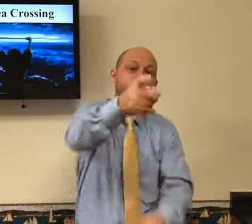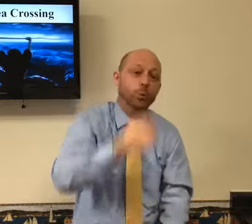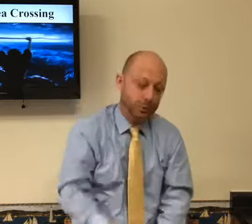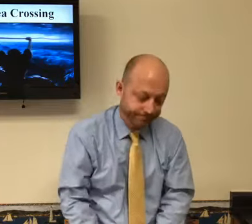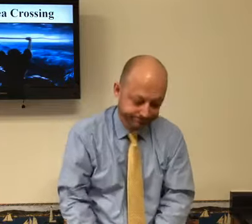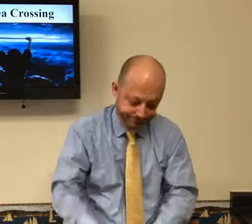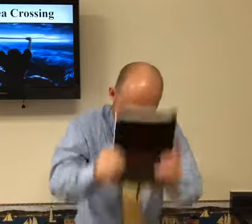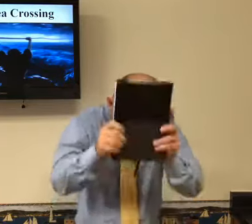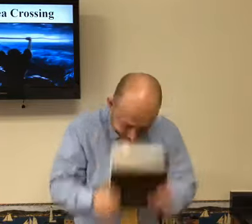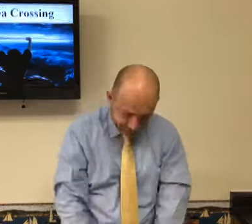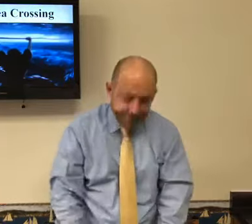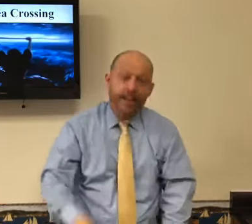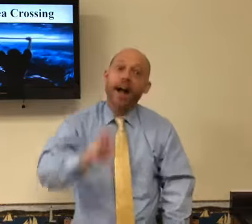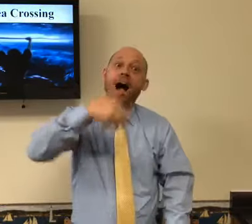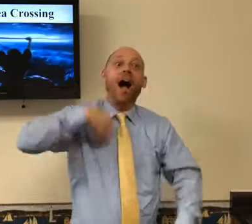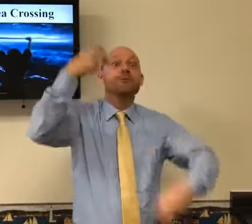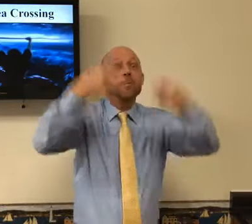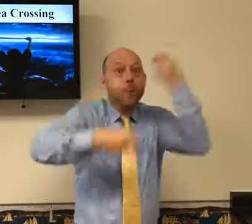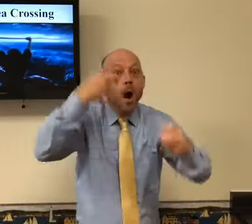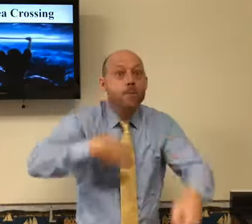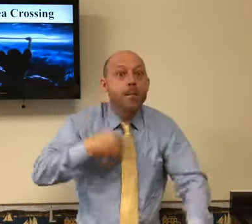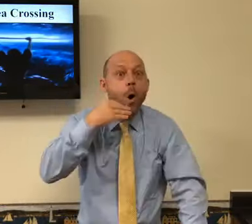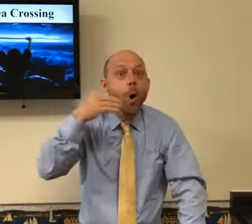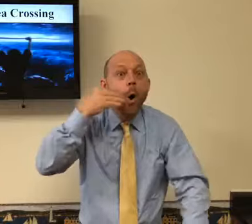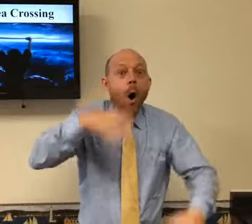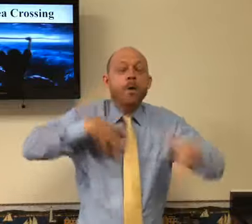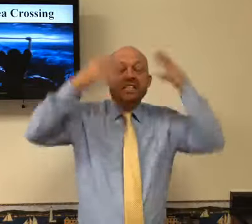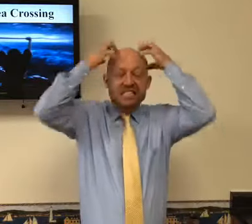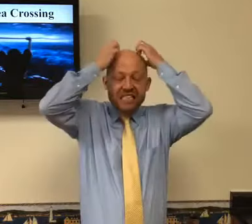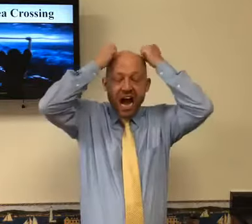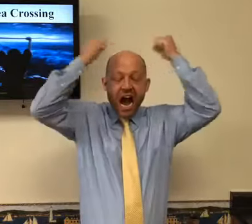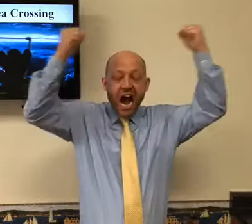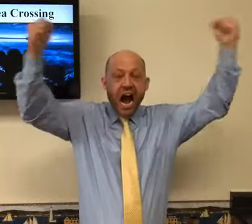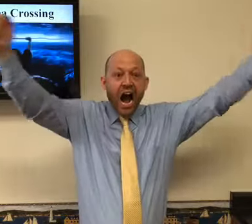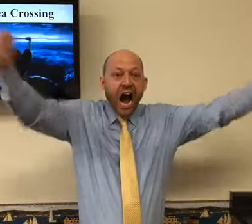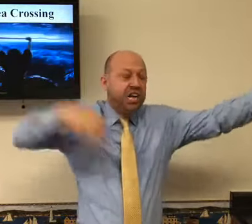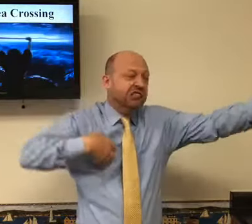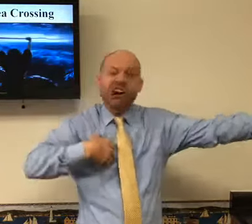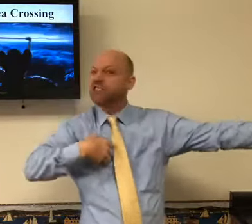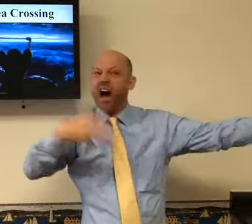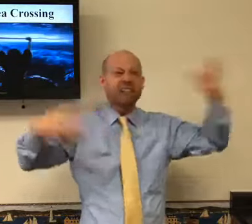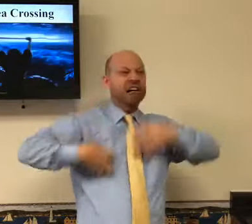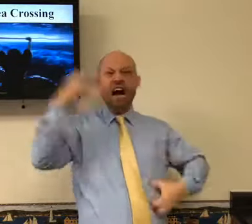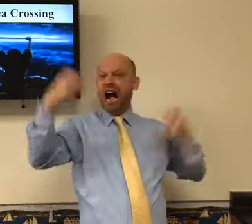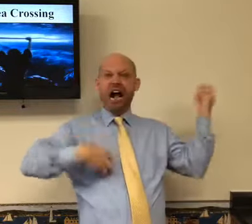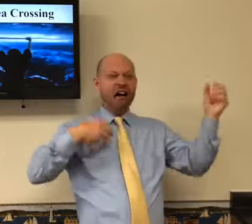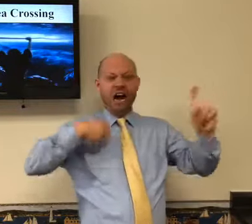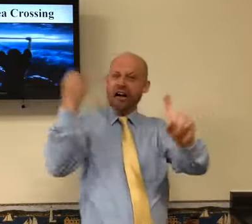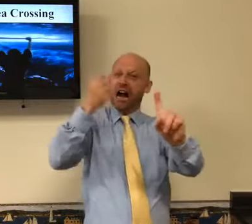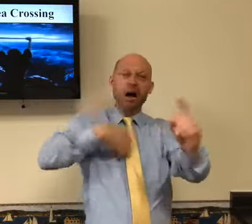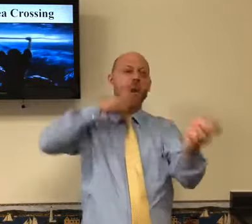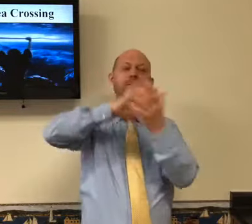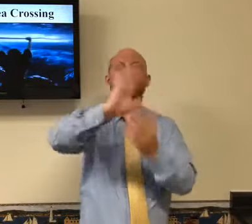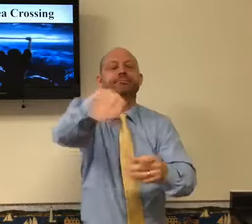matter what comes along. Have faith. Trust God. I have problems at home sometimes. I want to rip my hair out.